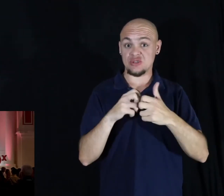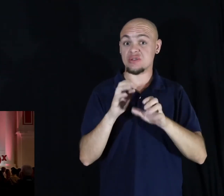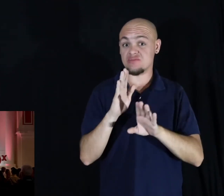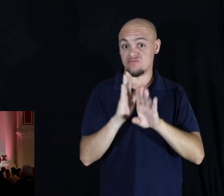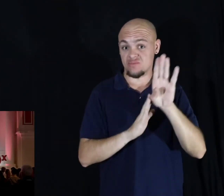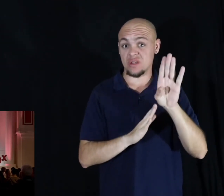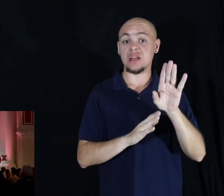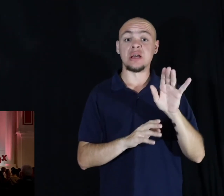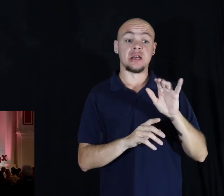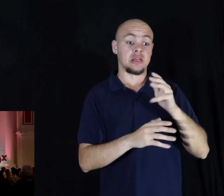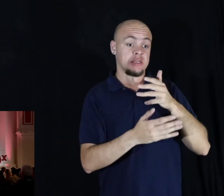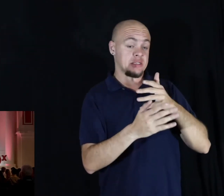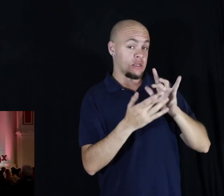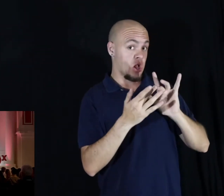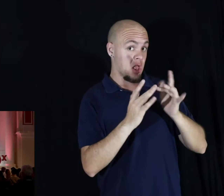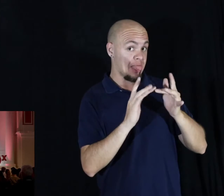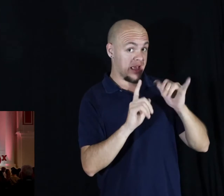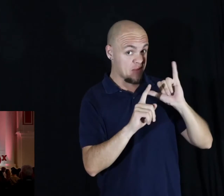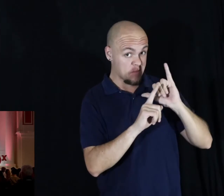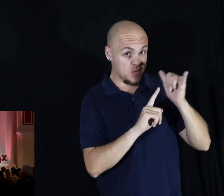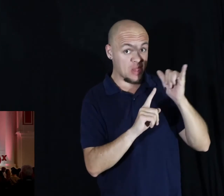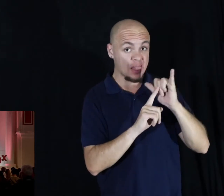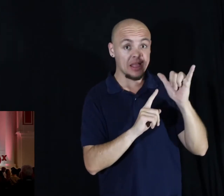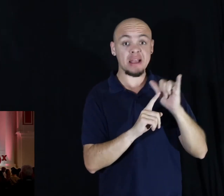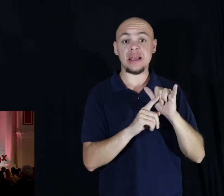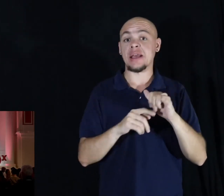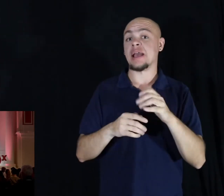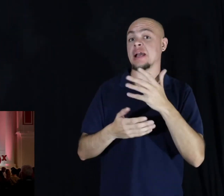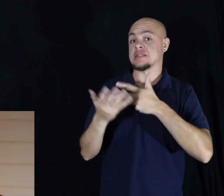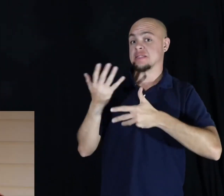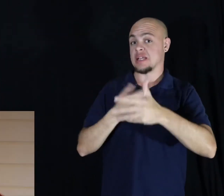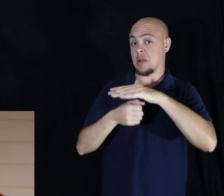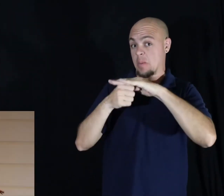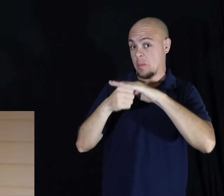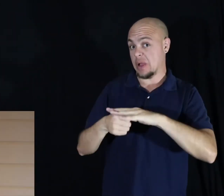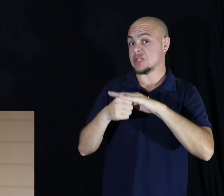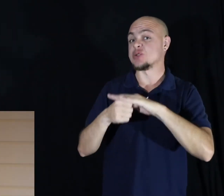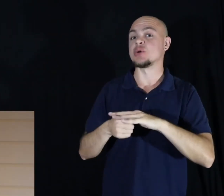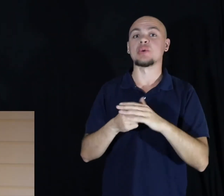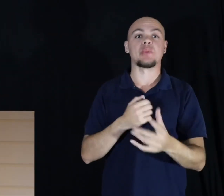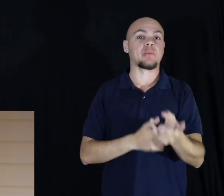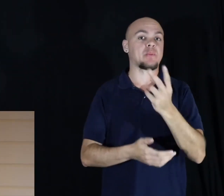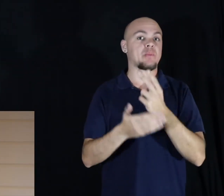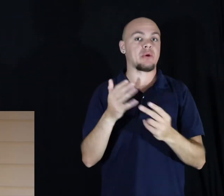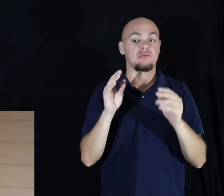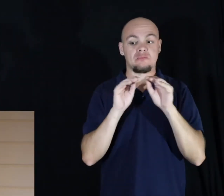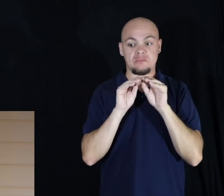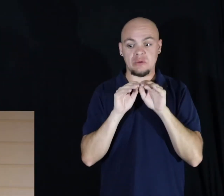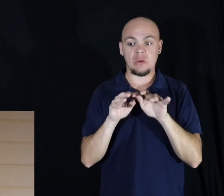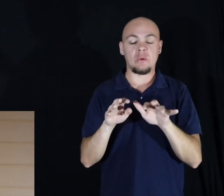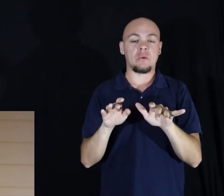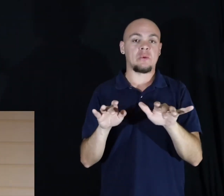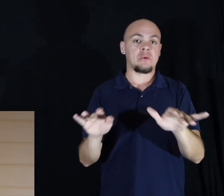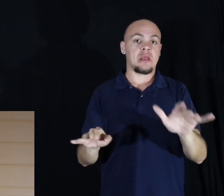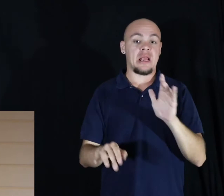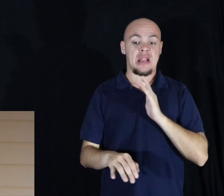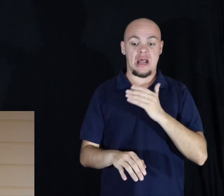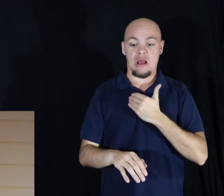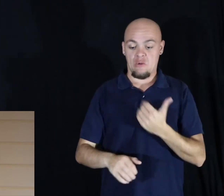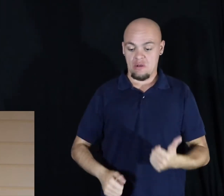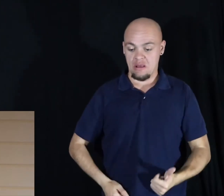societal pressures, just two issues that permeate society, but also all of our lives today.